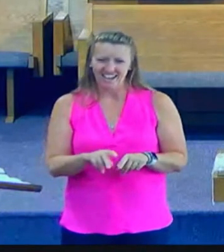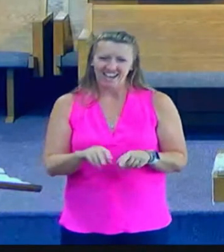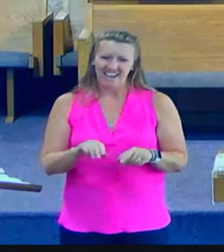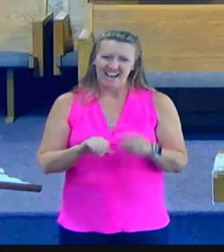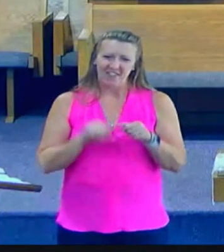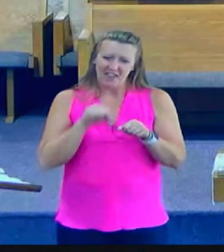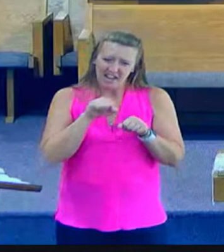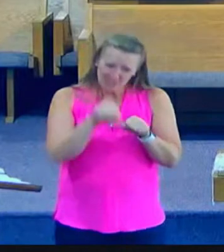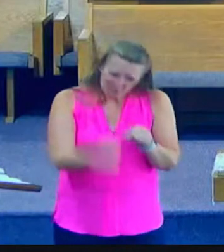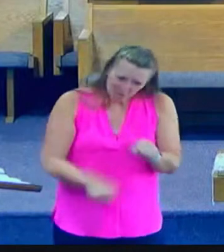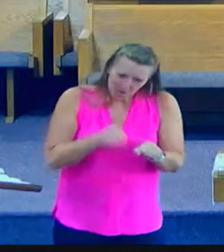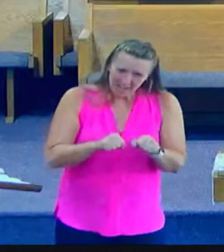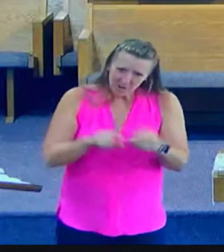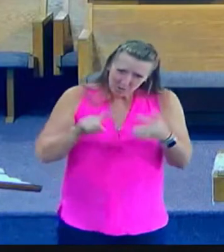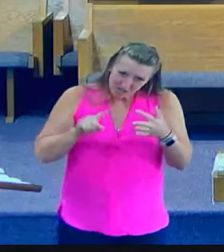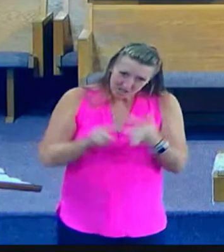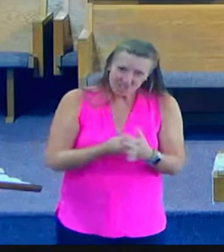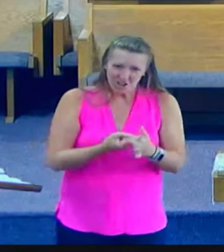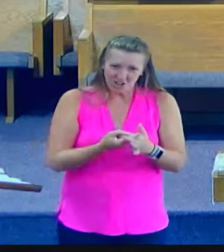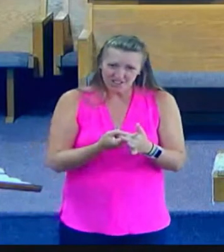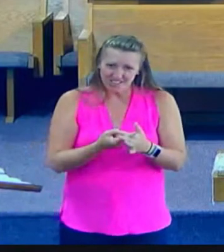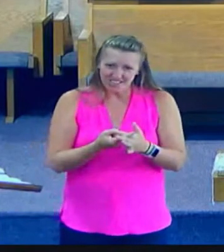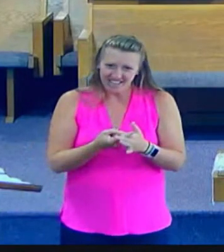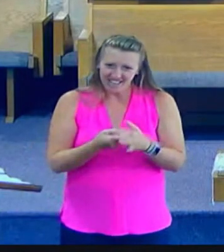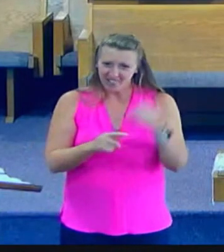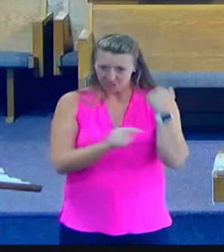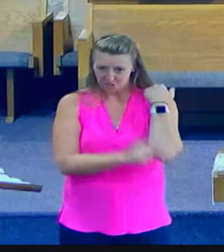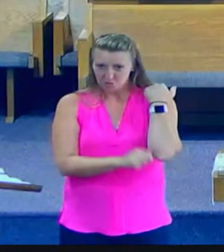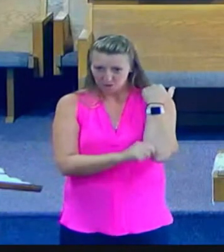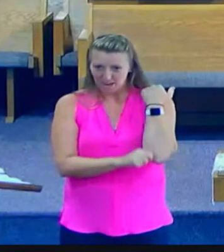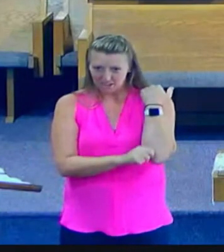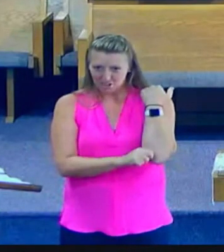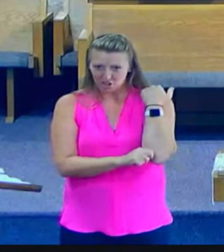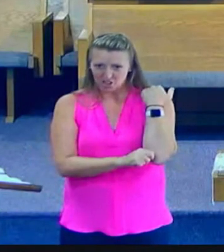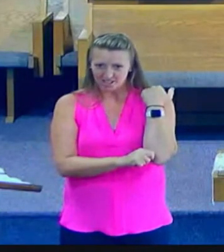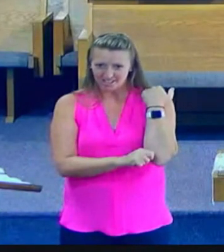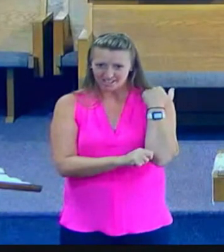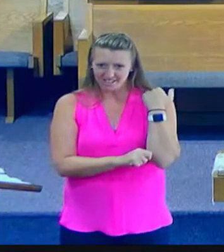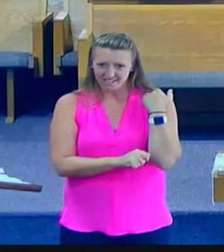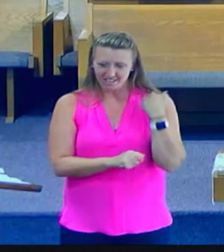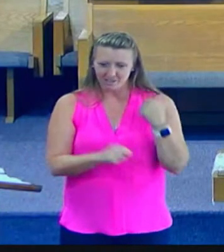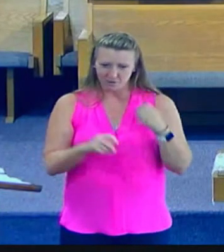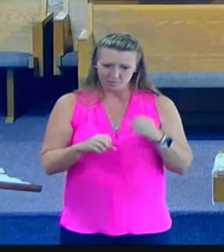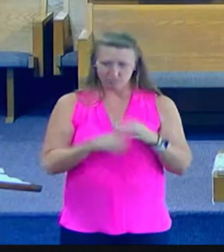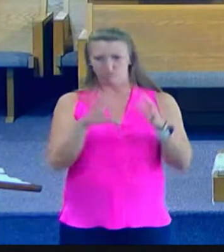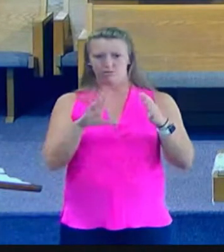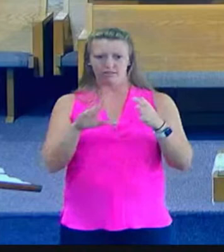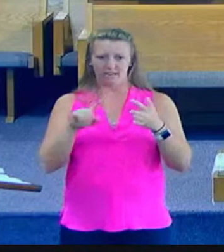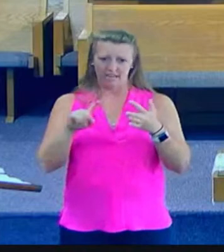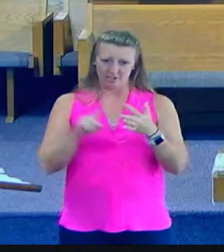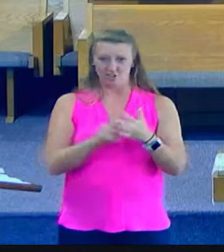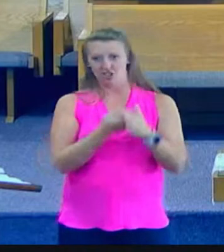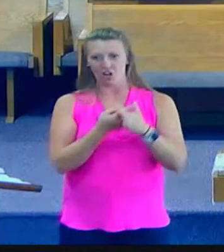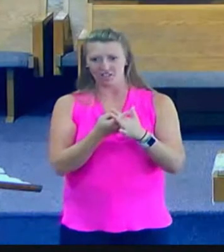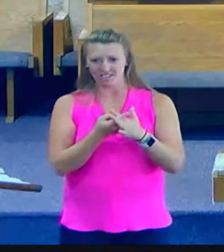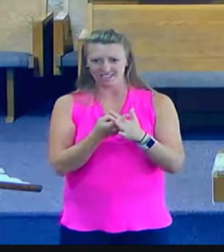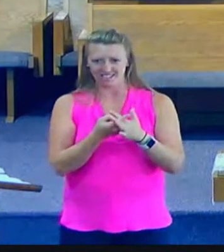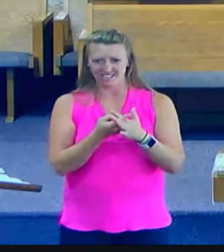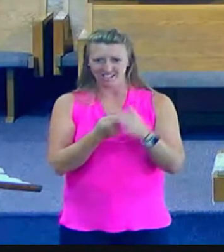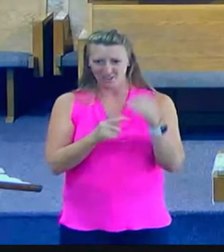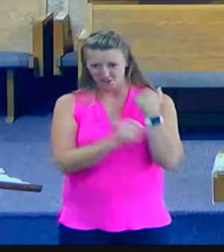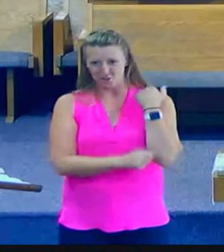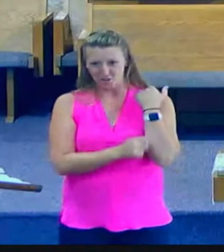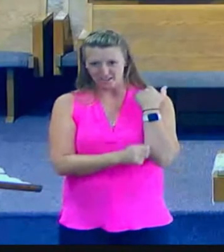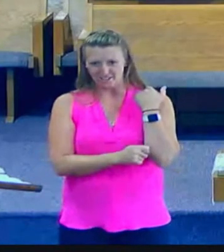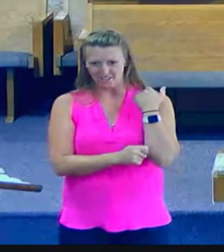and the gasoline that was put into the cylinder, and you actually had a mini explosion that drove that piston back down.